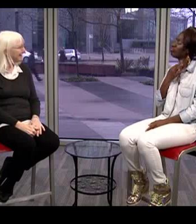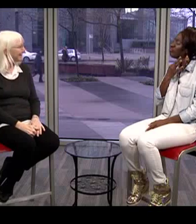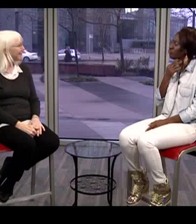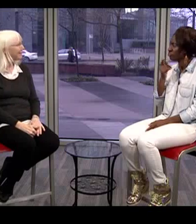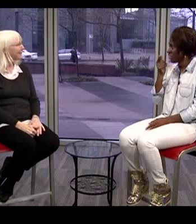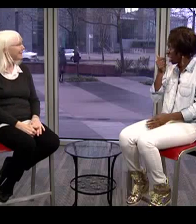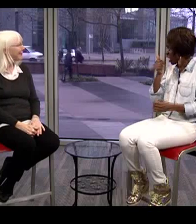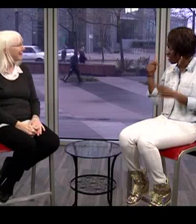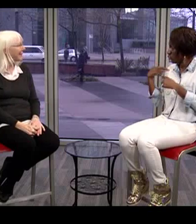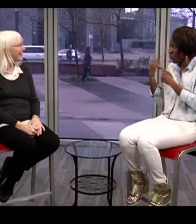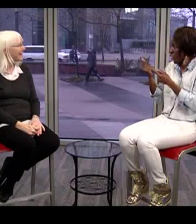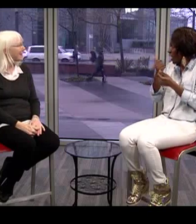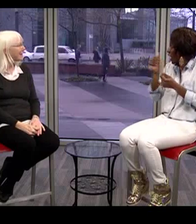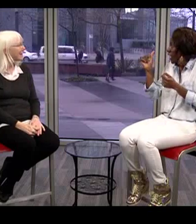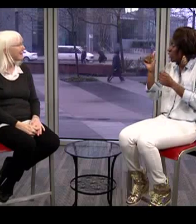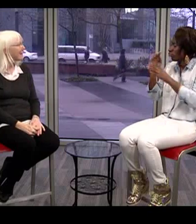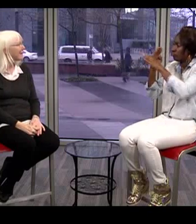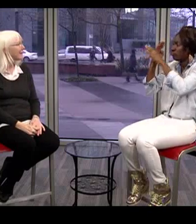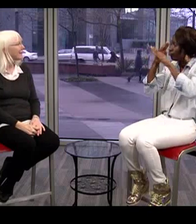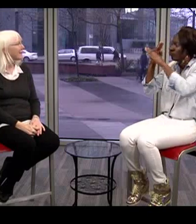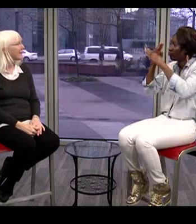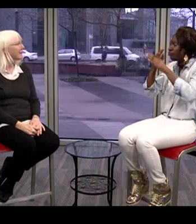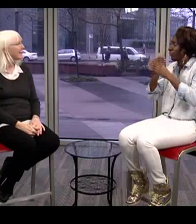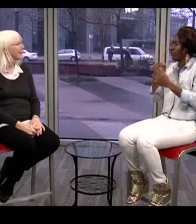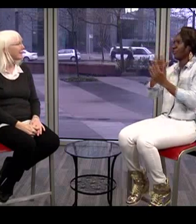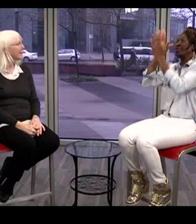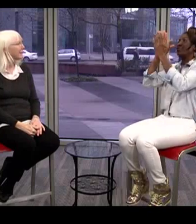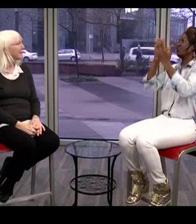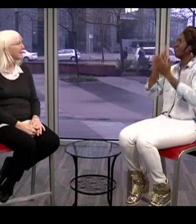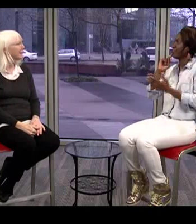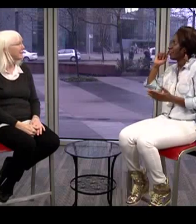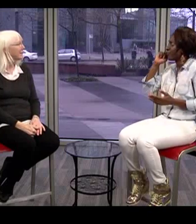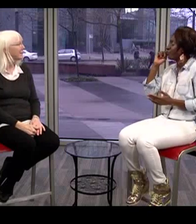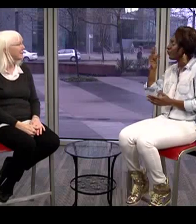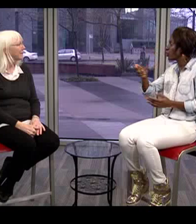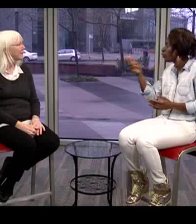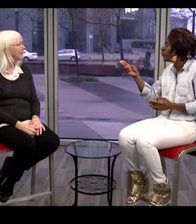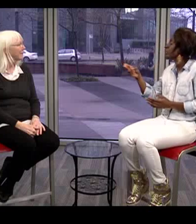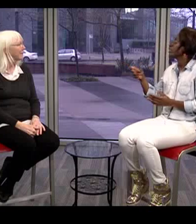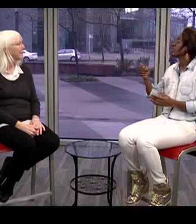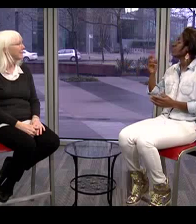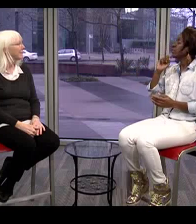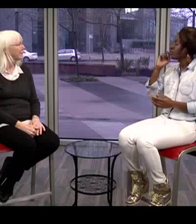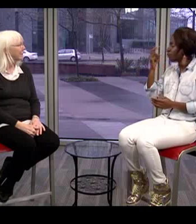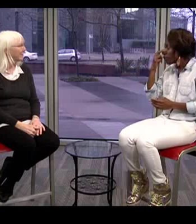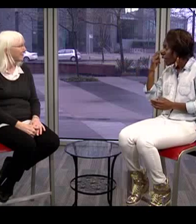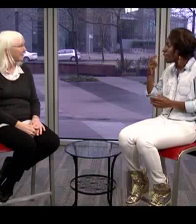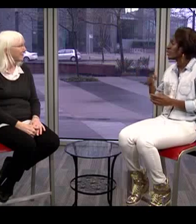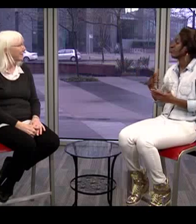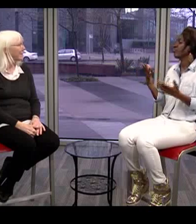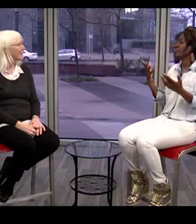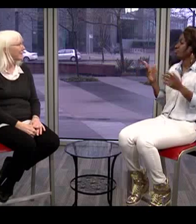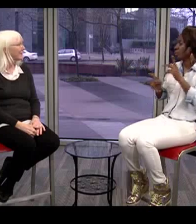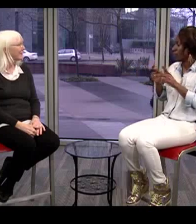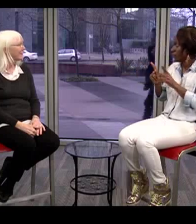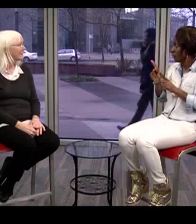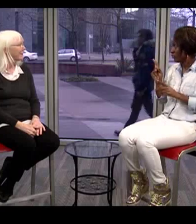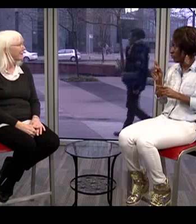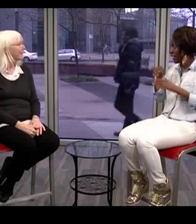1956 onwards. Cool. Are there any barriers that you can see the deaf or hard of hearing people face, or deaf, blind people